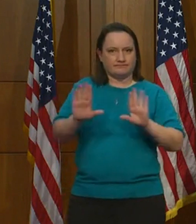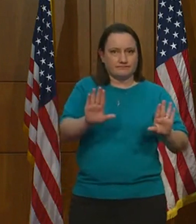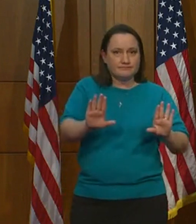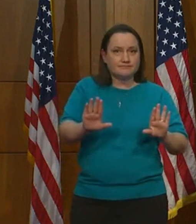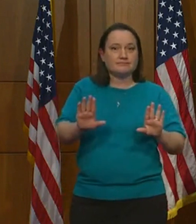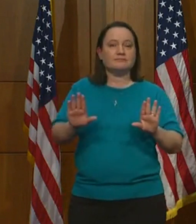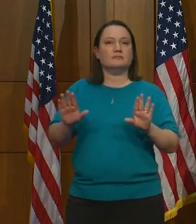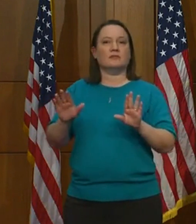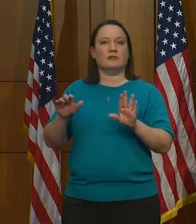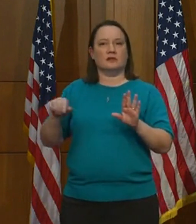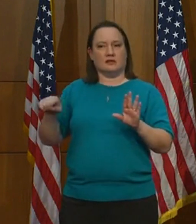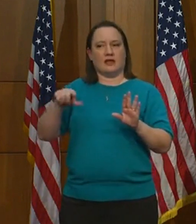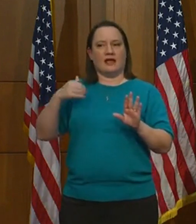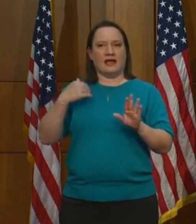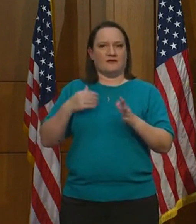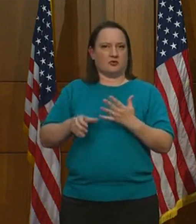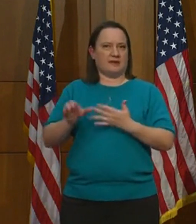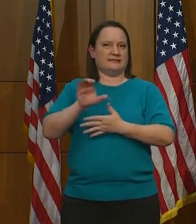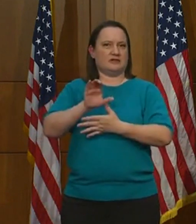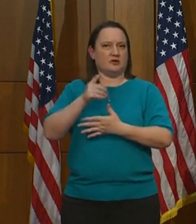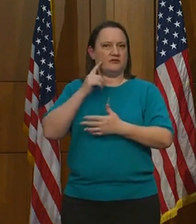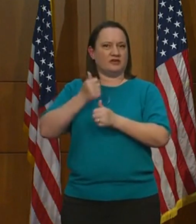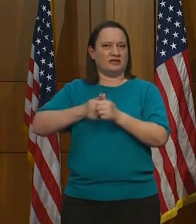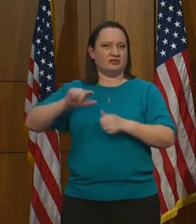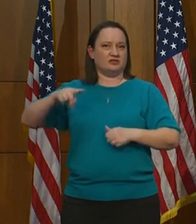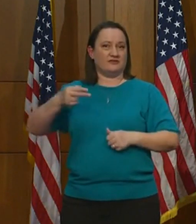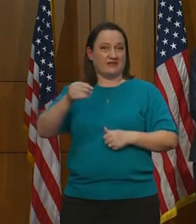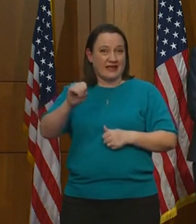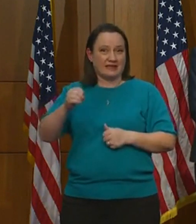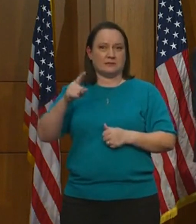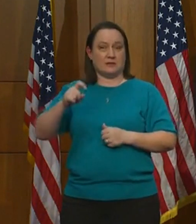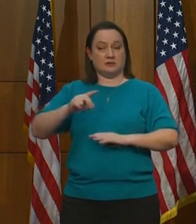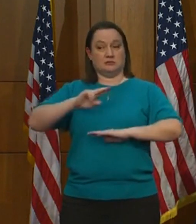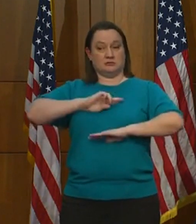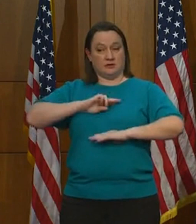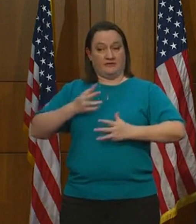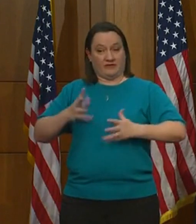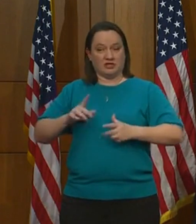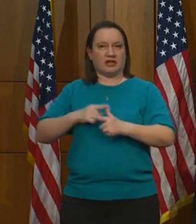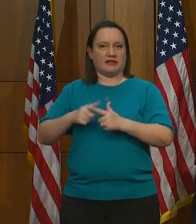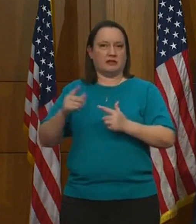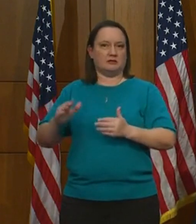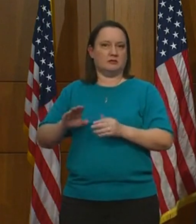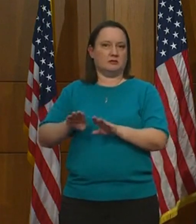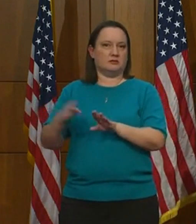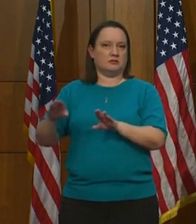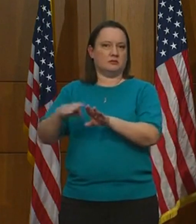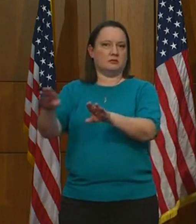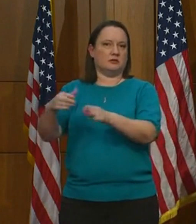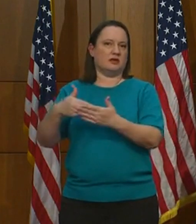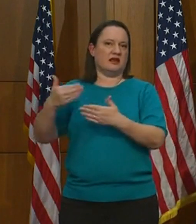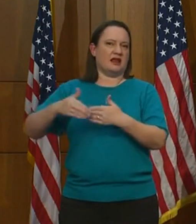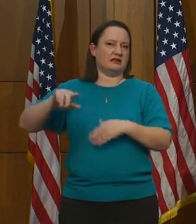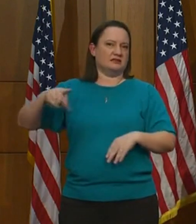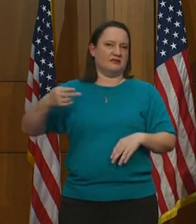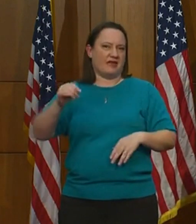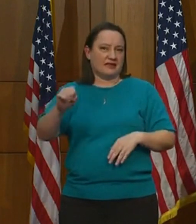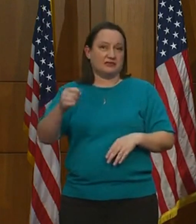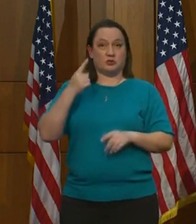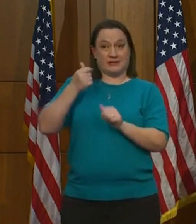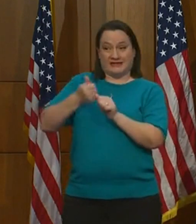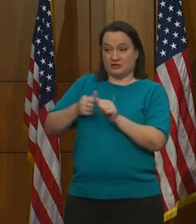of criteria for each phase that we recommend be met before moving into the next phase. So I can't really speak across the board